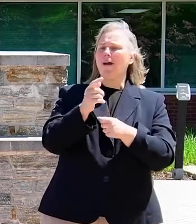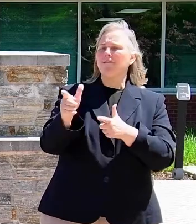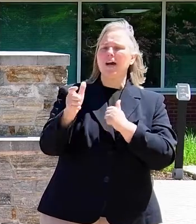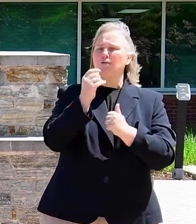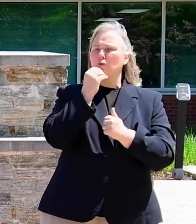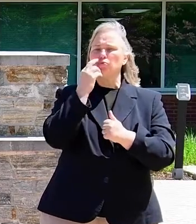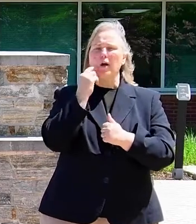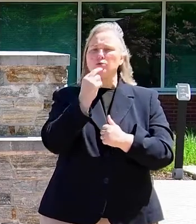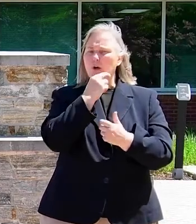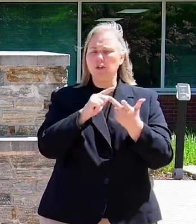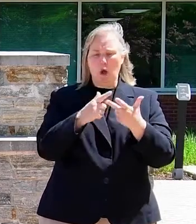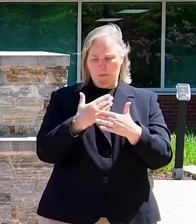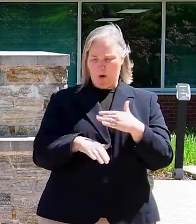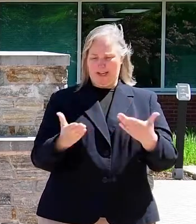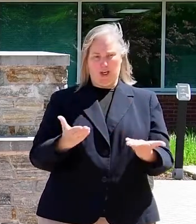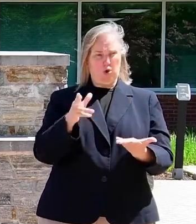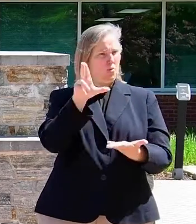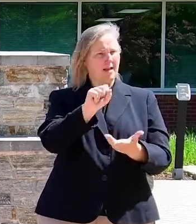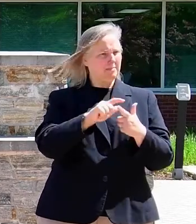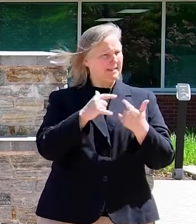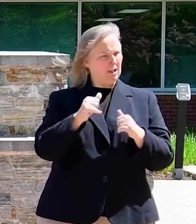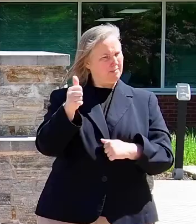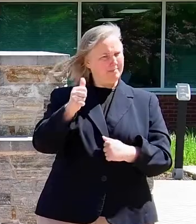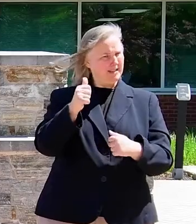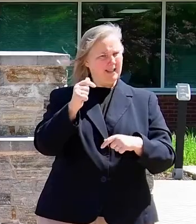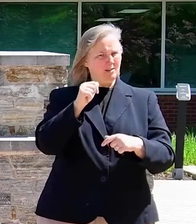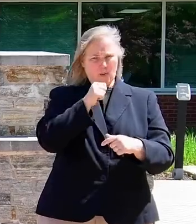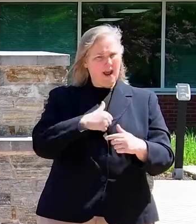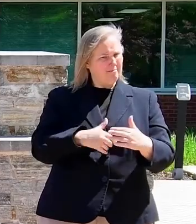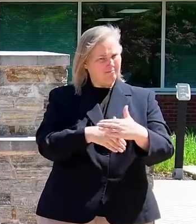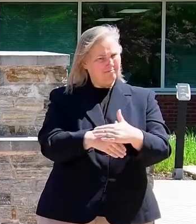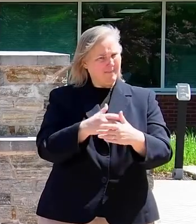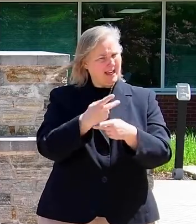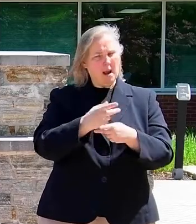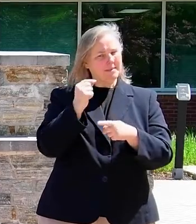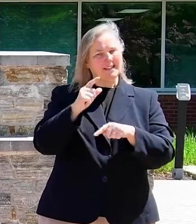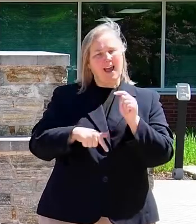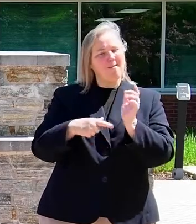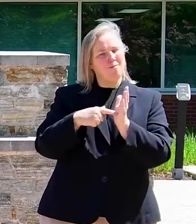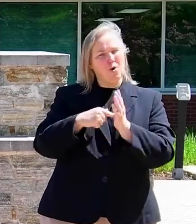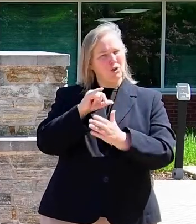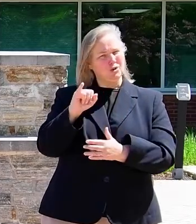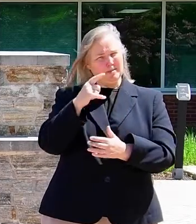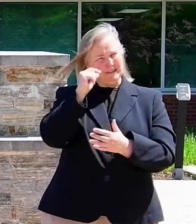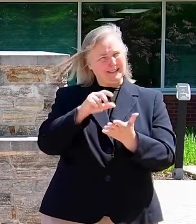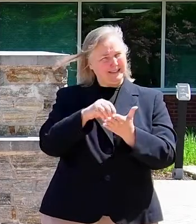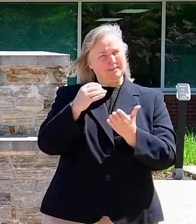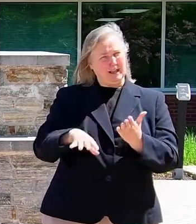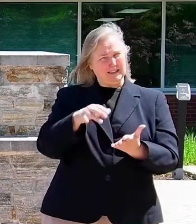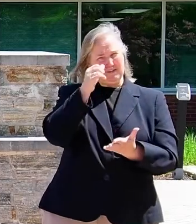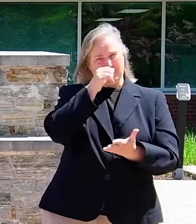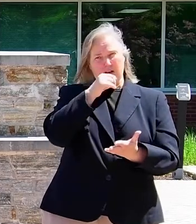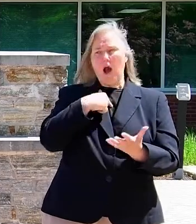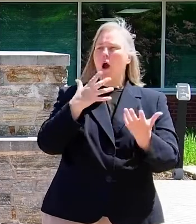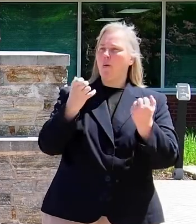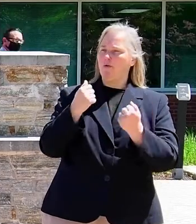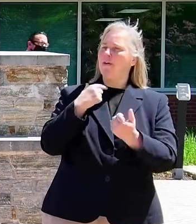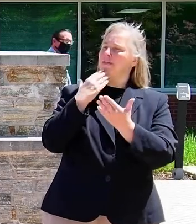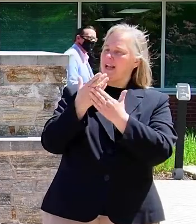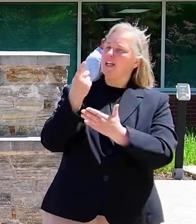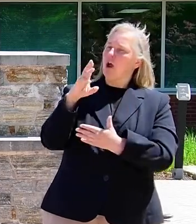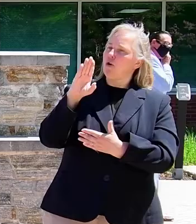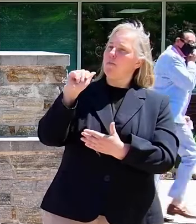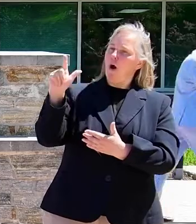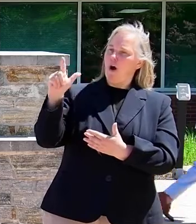who were born in this country and still don't have prenatal care because they can't afford insurance because it is so expensive. And I want to thank Dr.